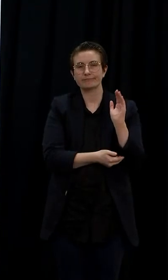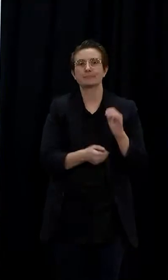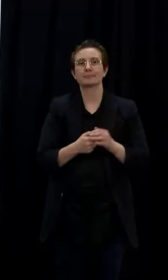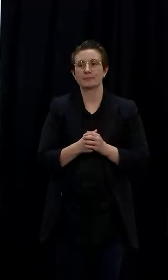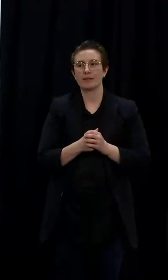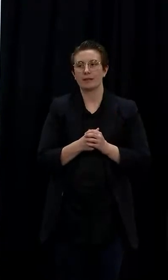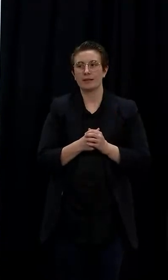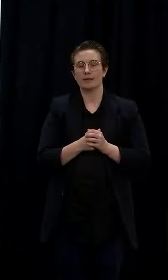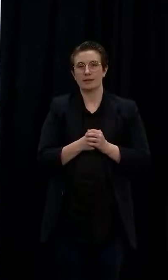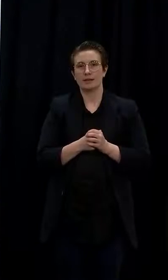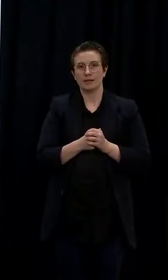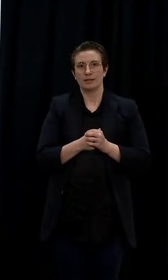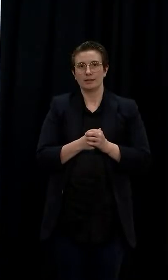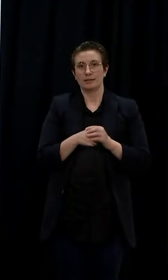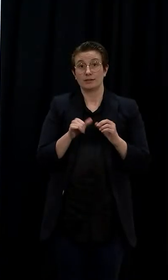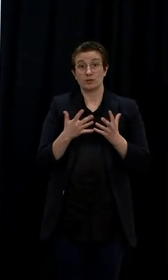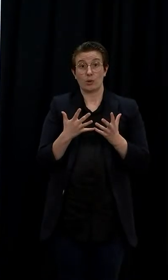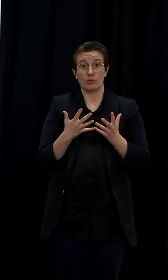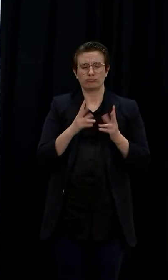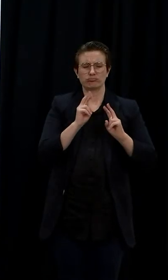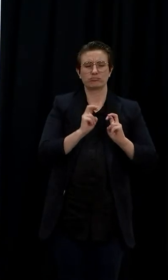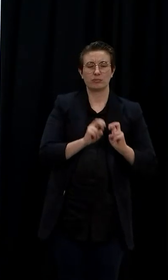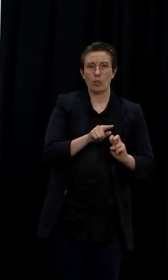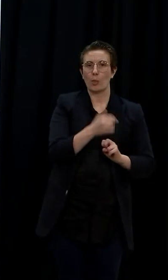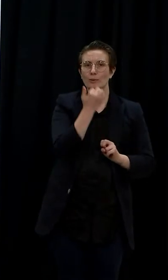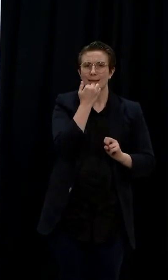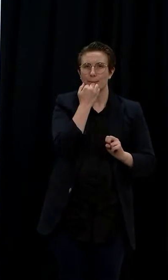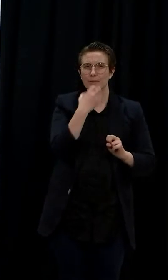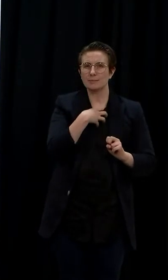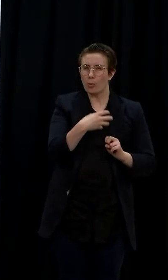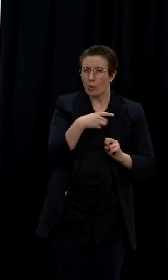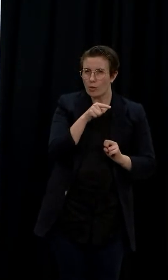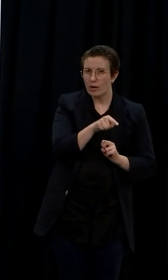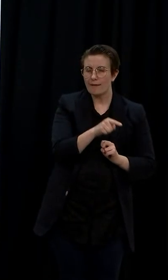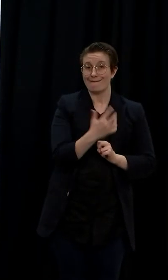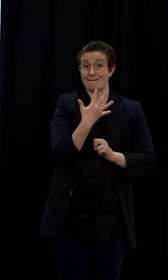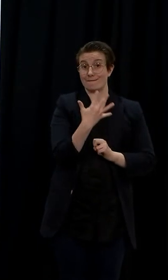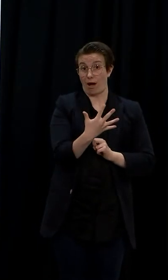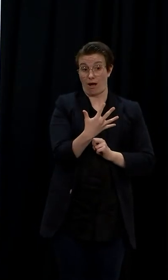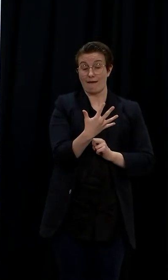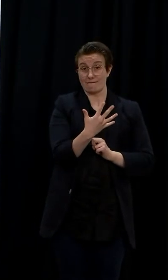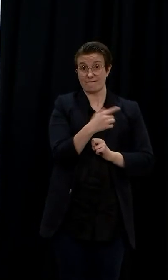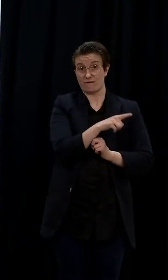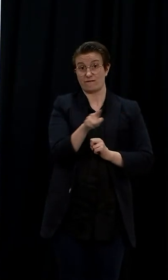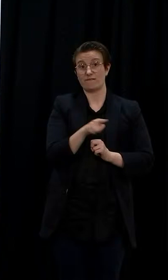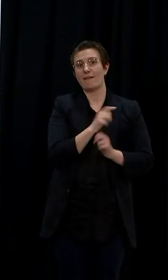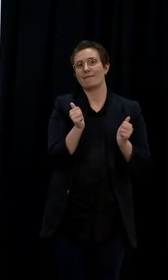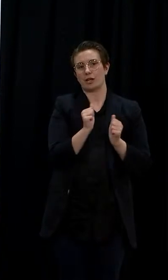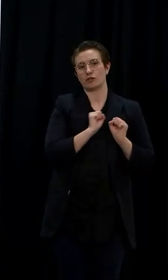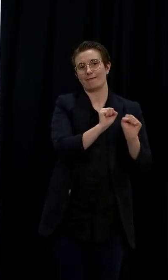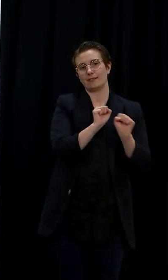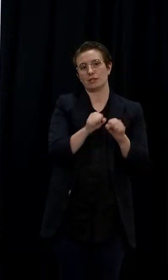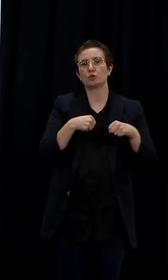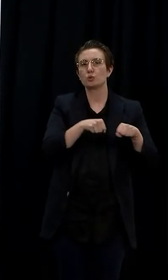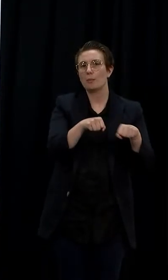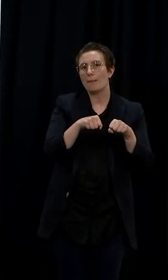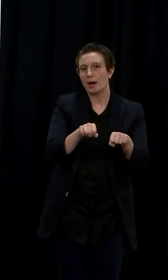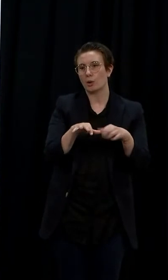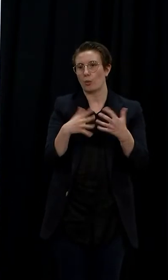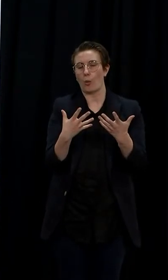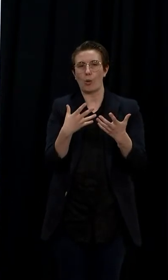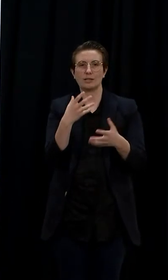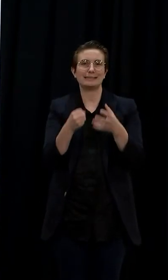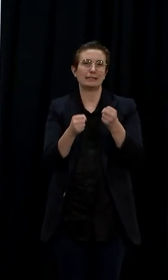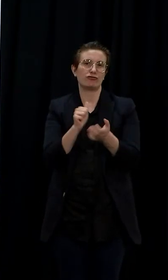give you a quick insight. Five were visits to the supermarket or dairy. The next highest was